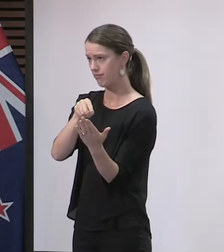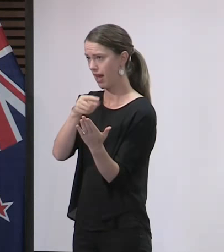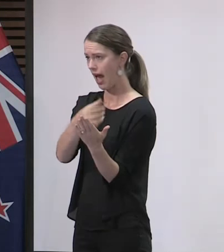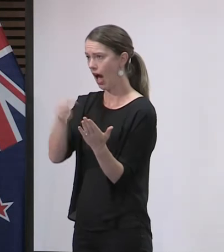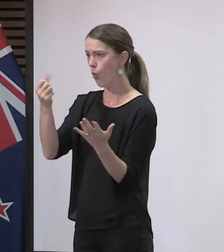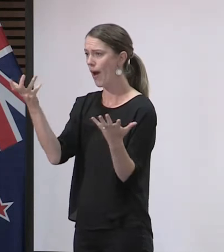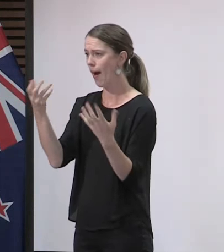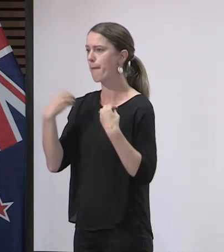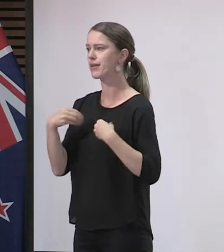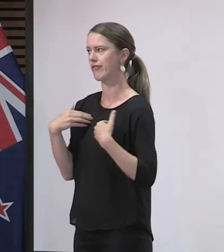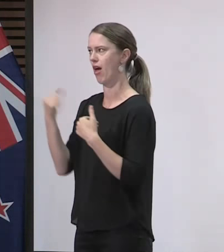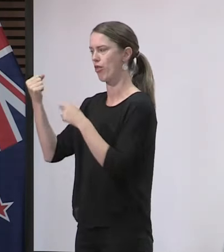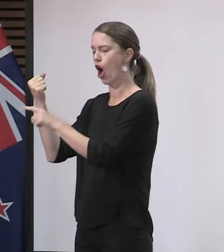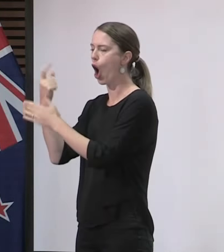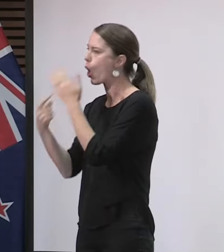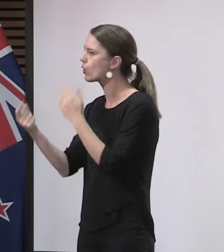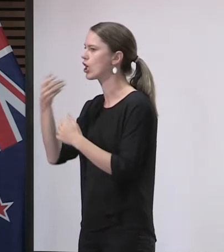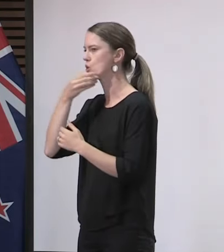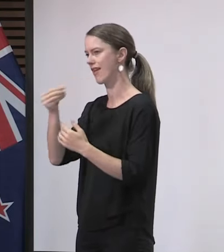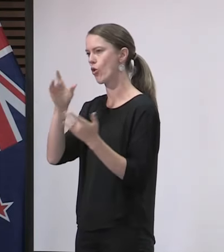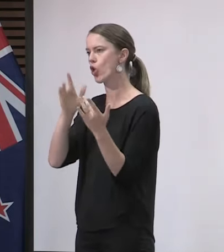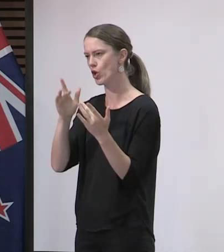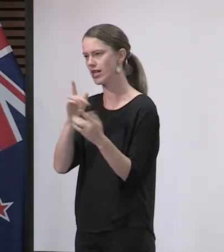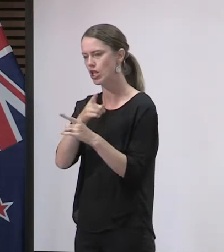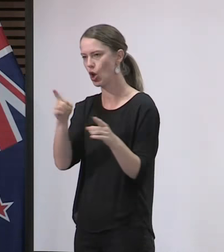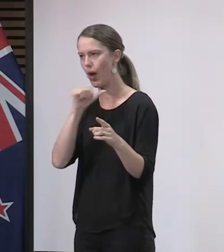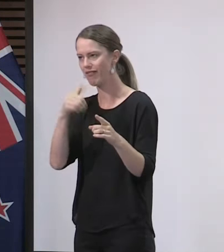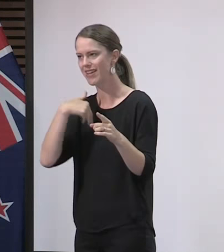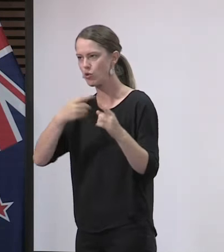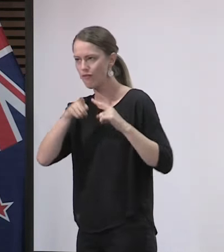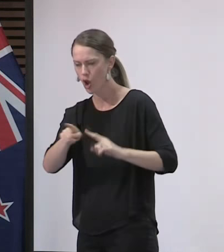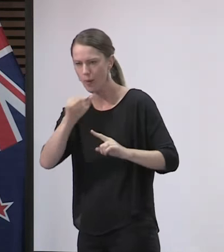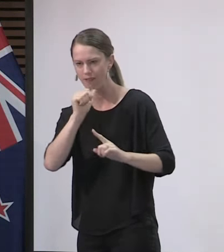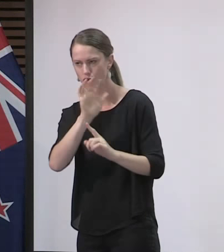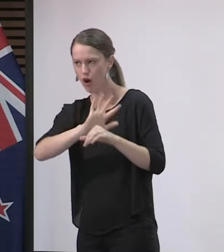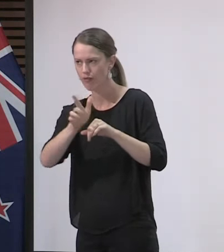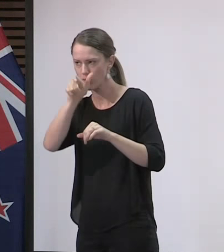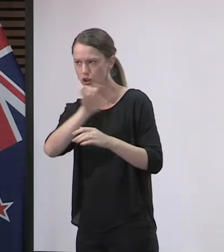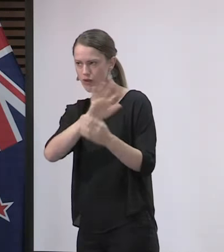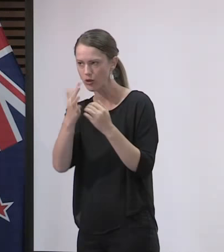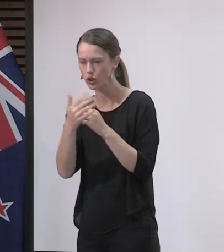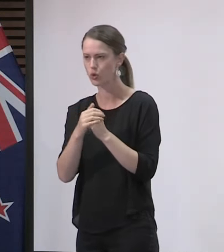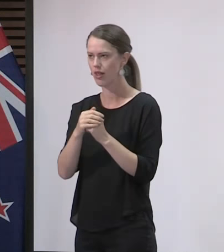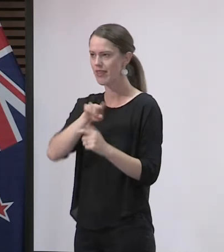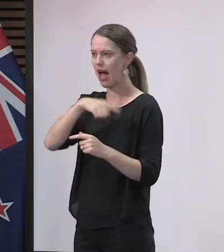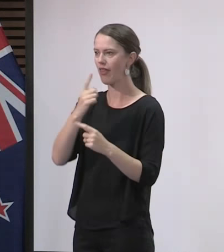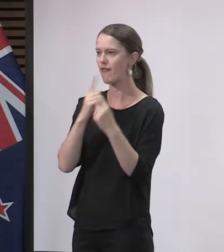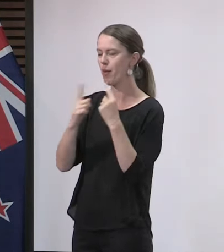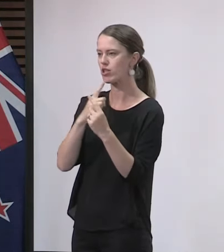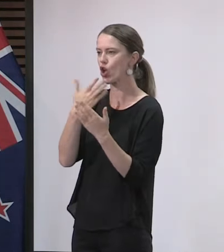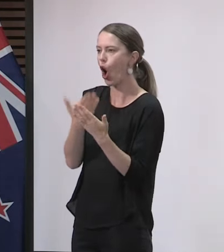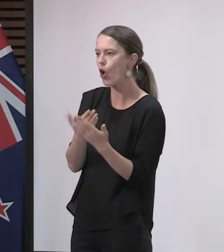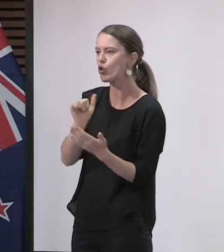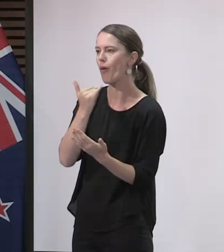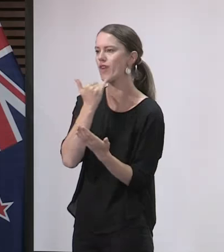Ministry of Health, only for contact tracing, and any other data is held only on your phone and you release it if